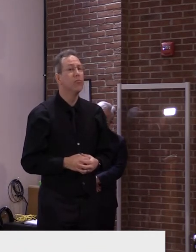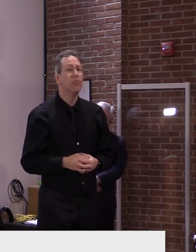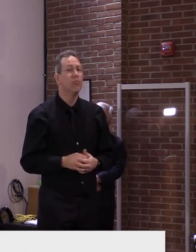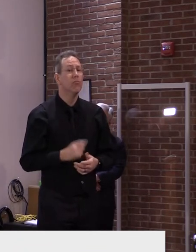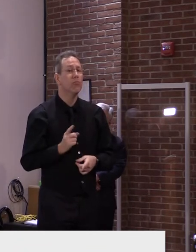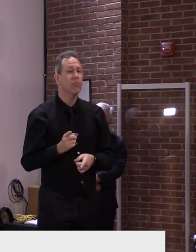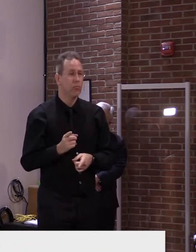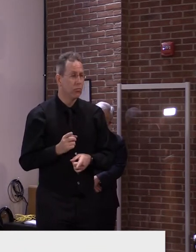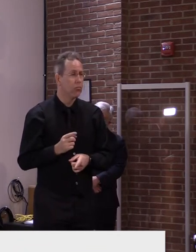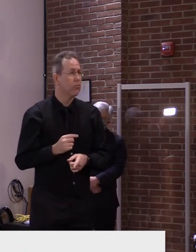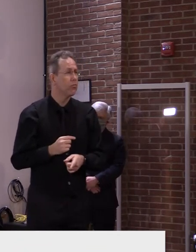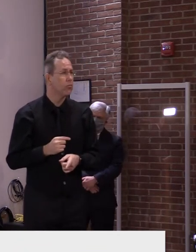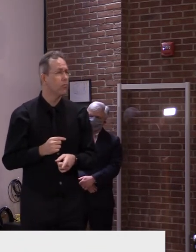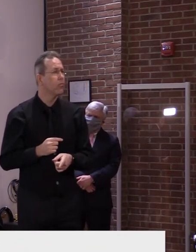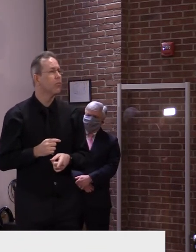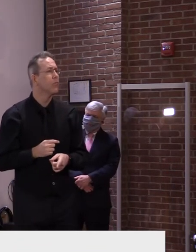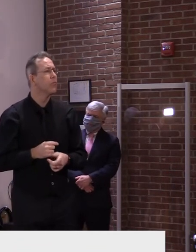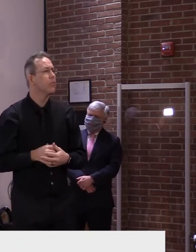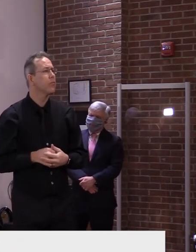Liz, Erlinson-Free Trust.